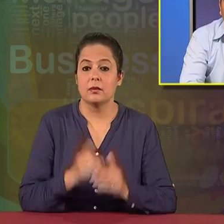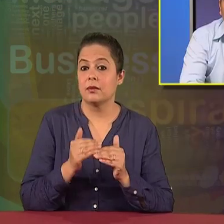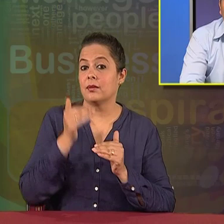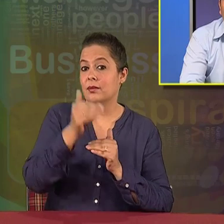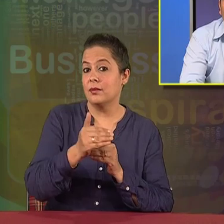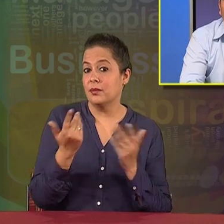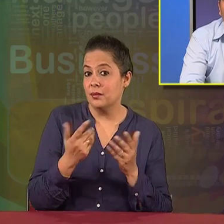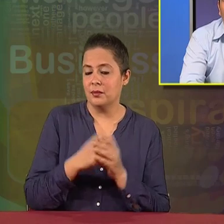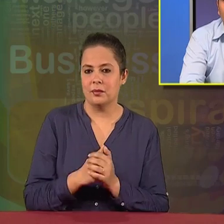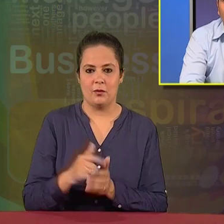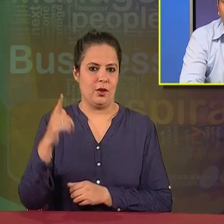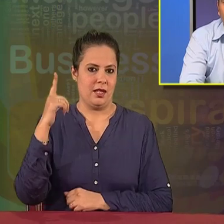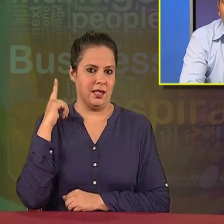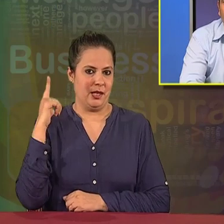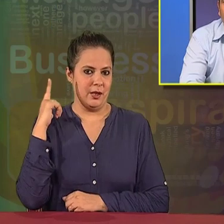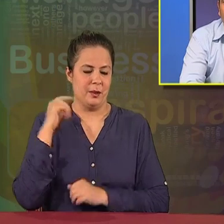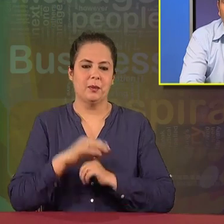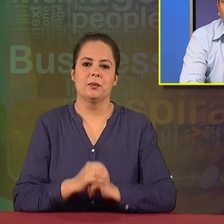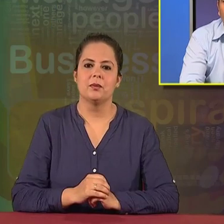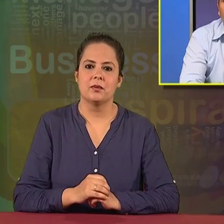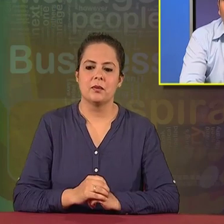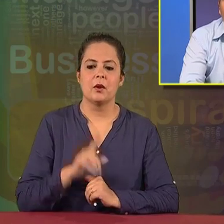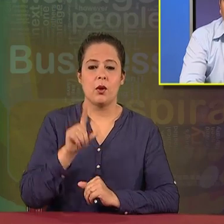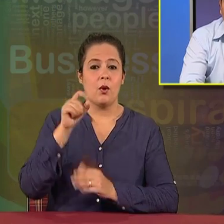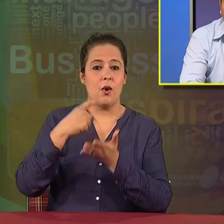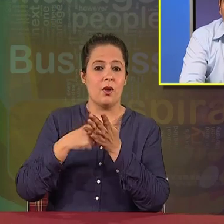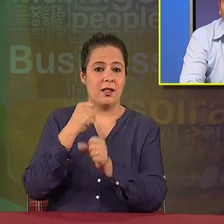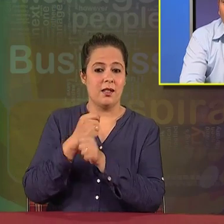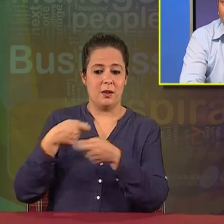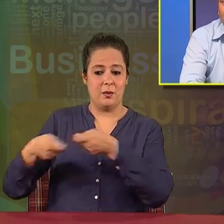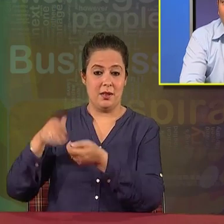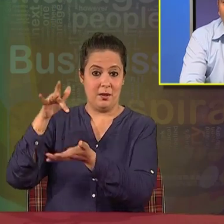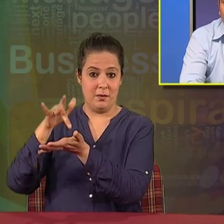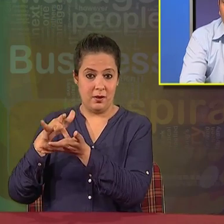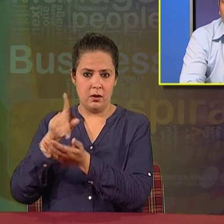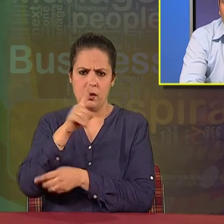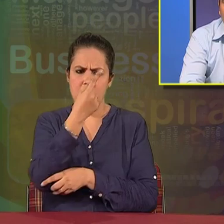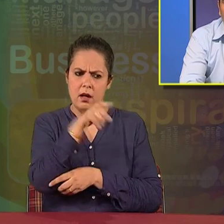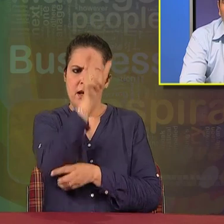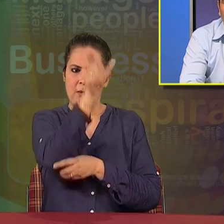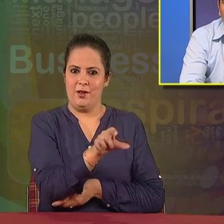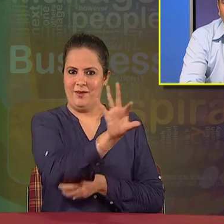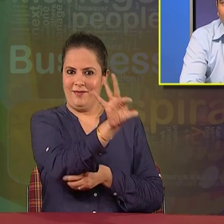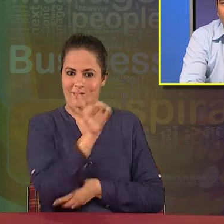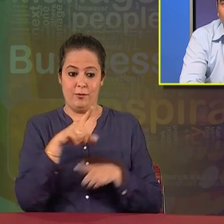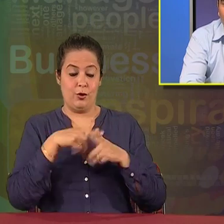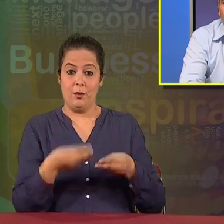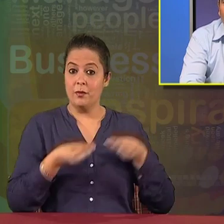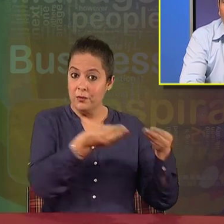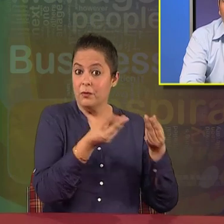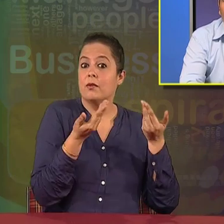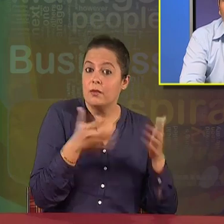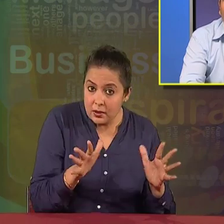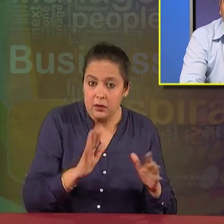The next is leadership. In an organization, once the right person is put on the right job,